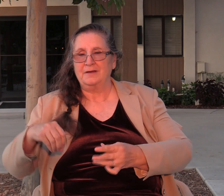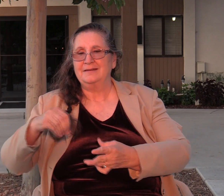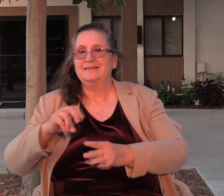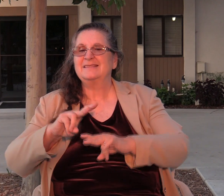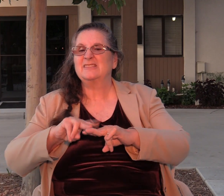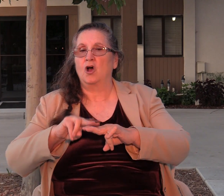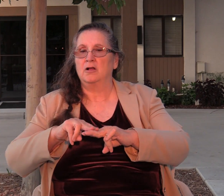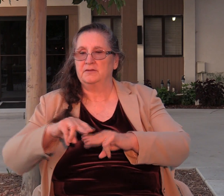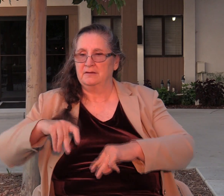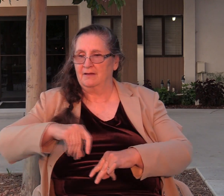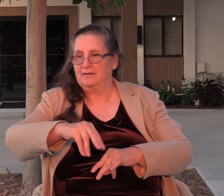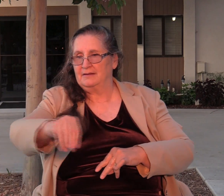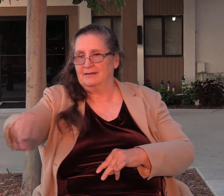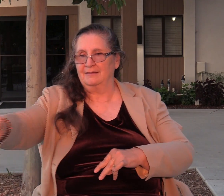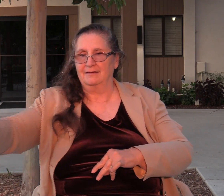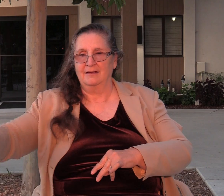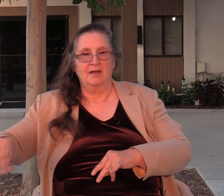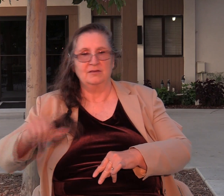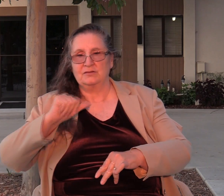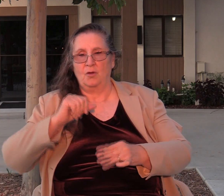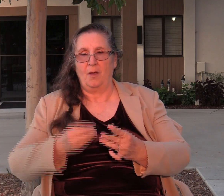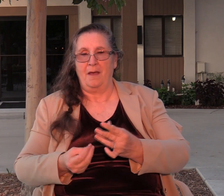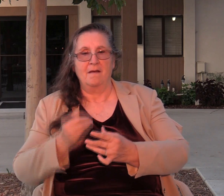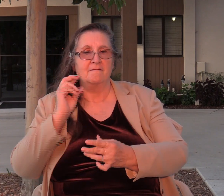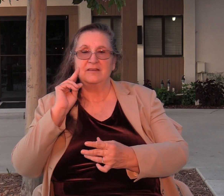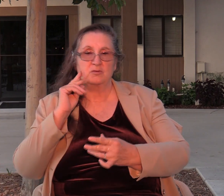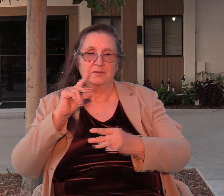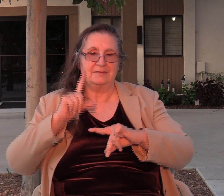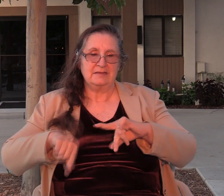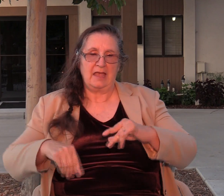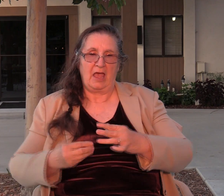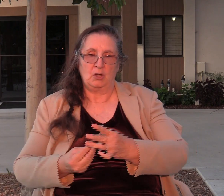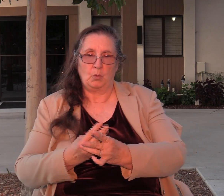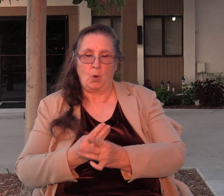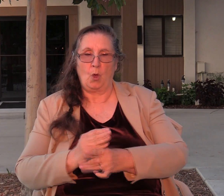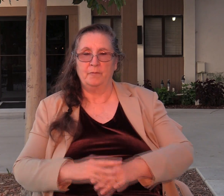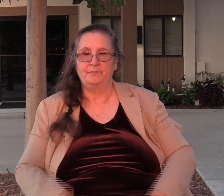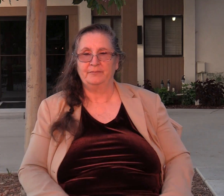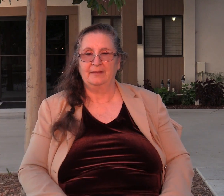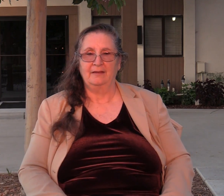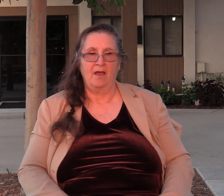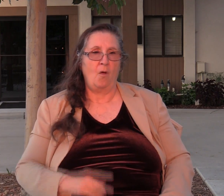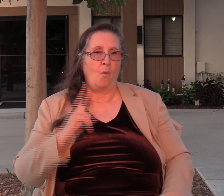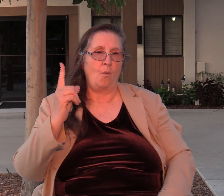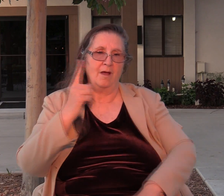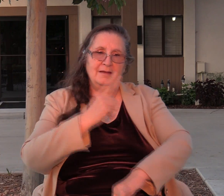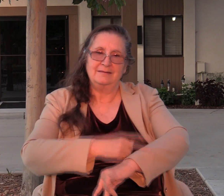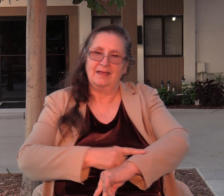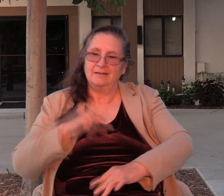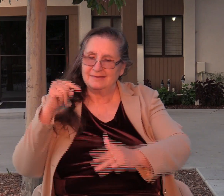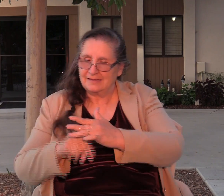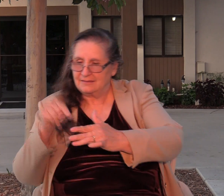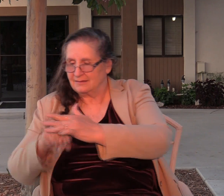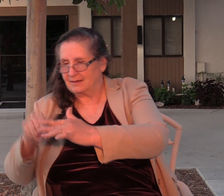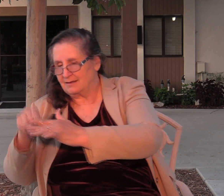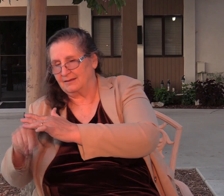And so Abimelech attacks the Shechemites for a whole day. We're told he's slaughtering them. We're told that he